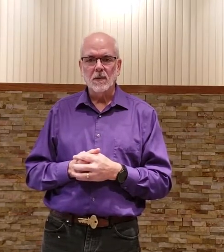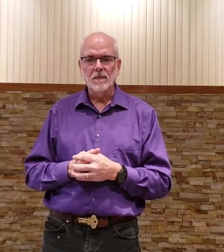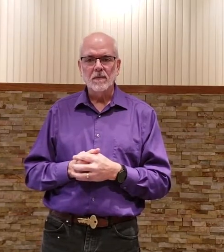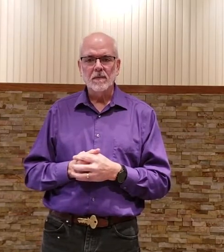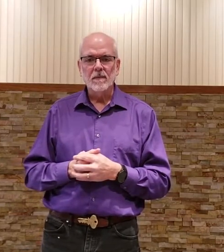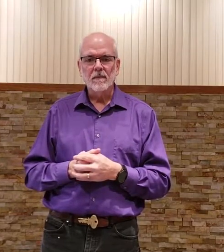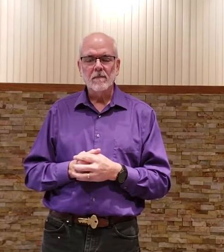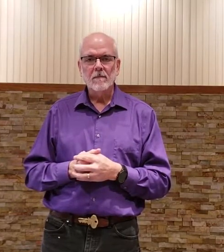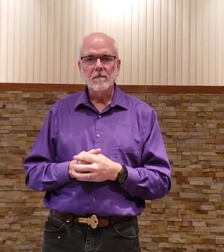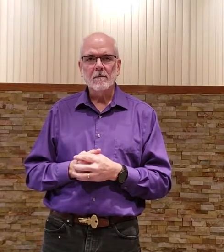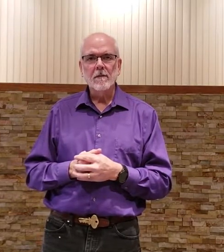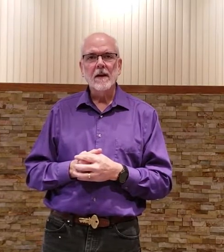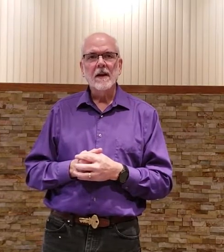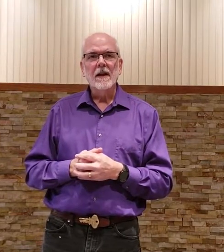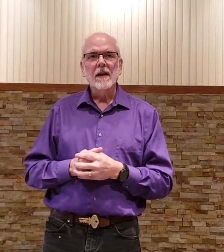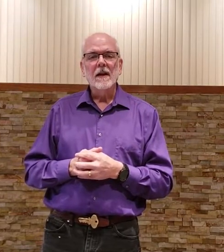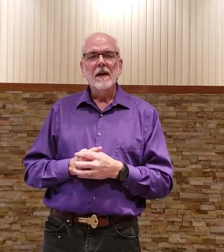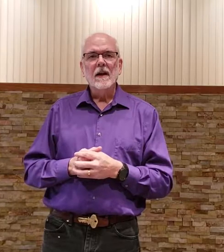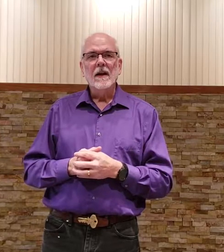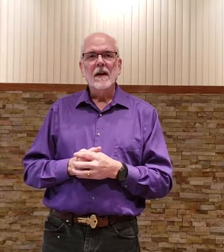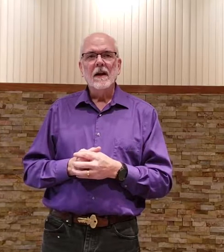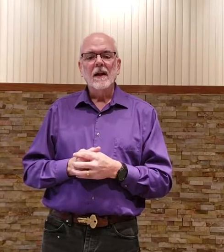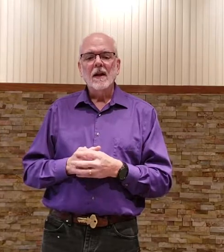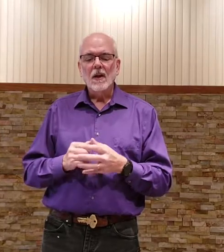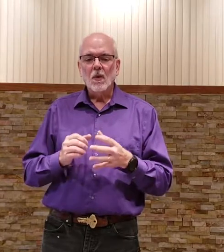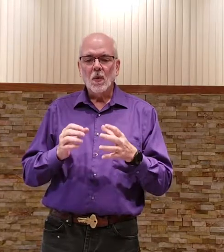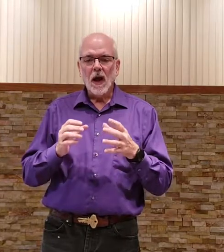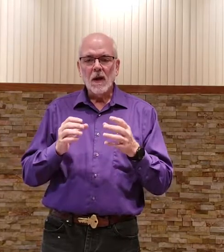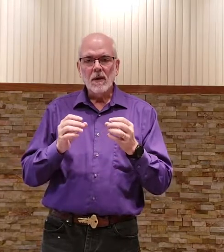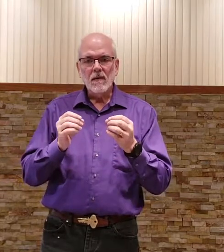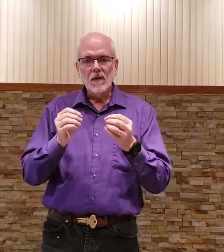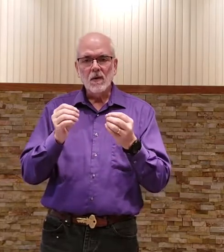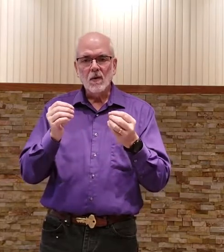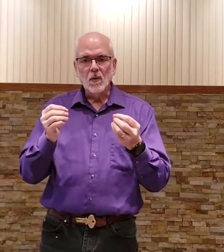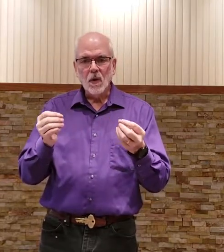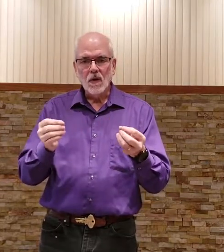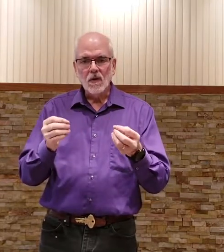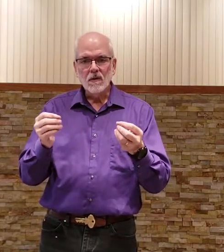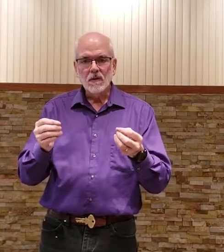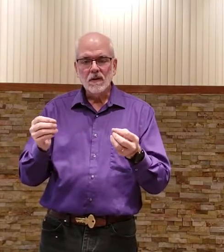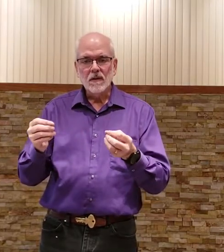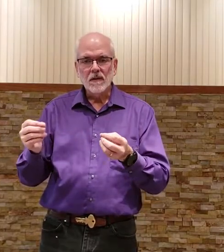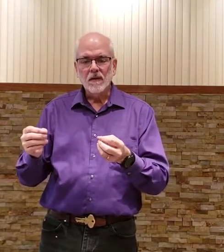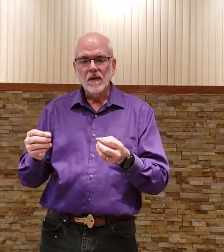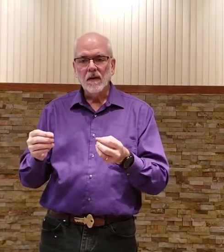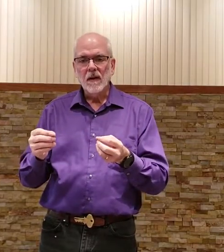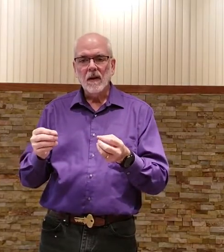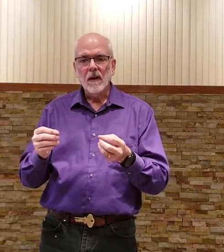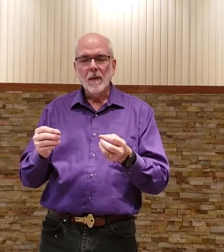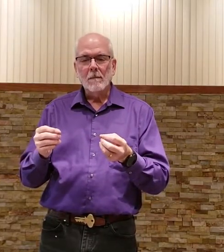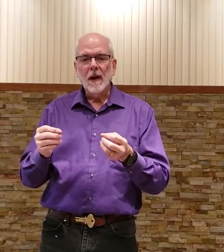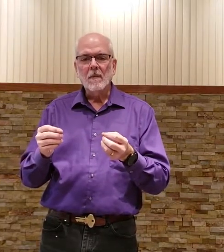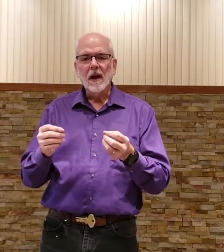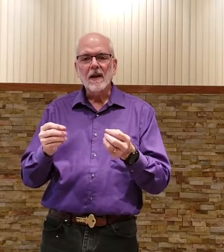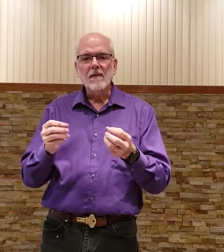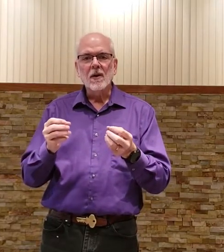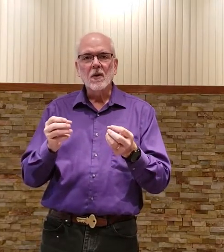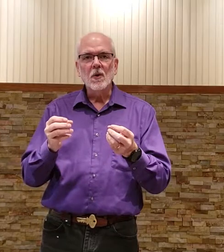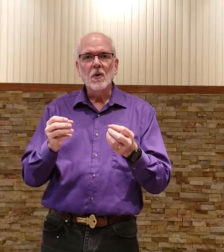I'm giving you the words but I'm not giving you